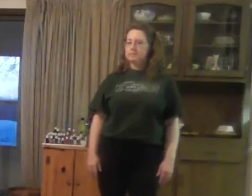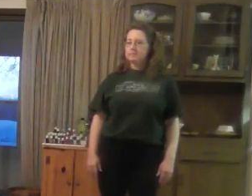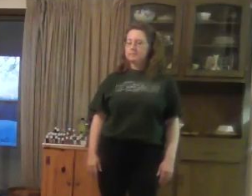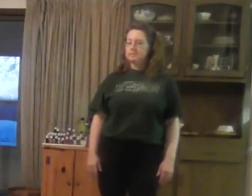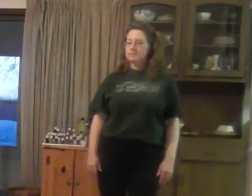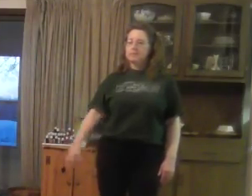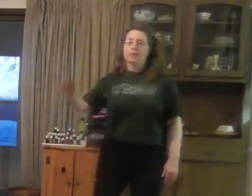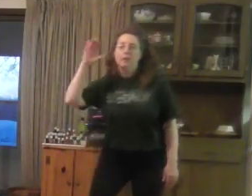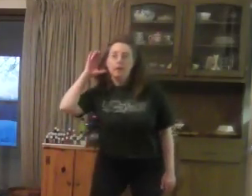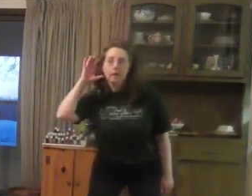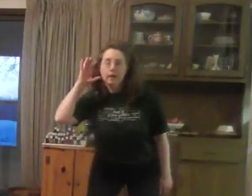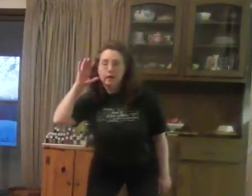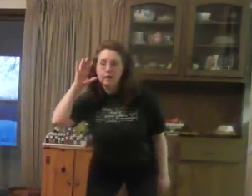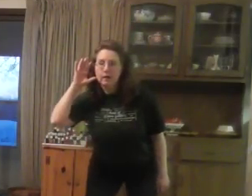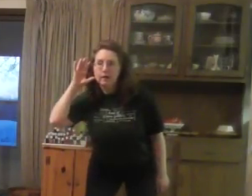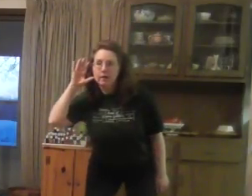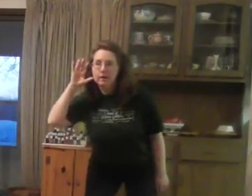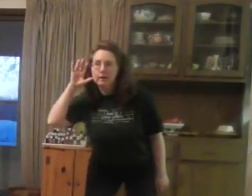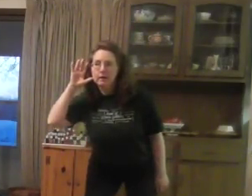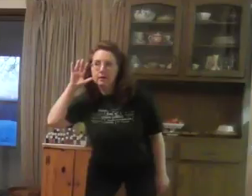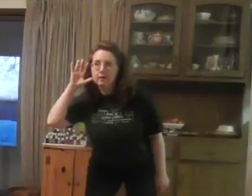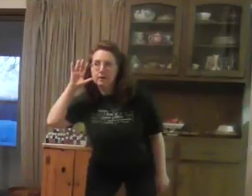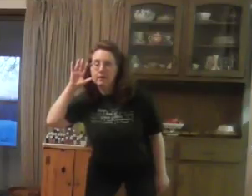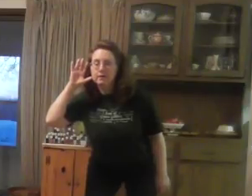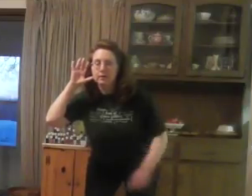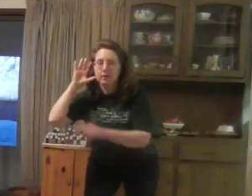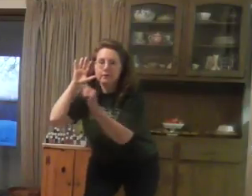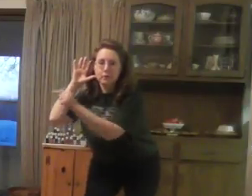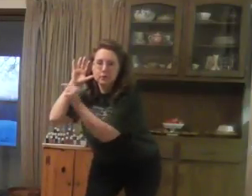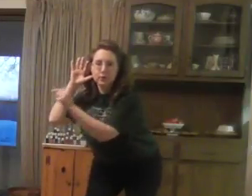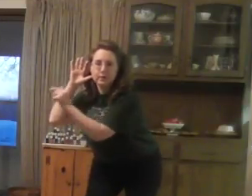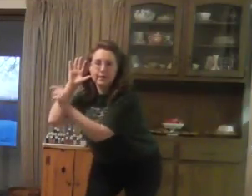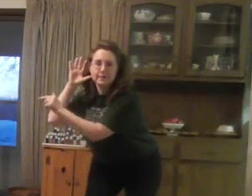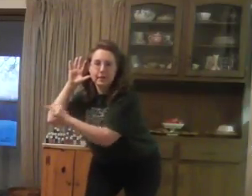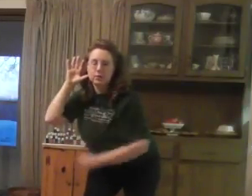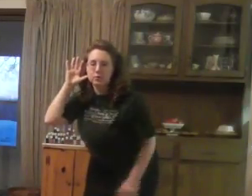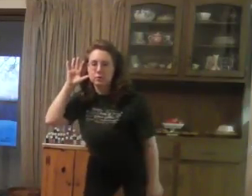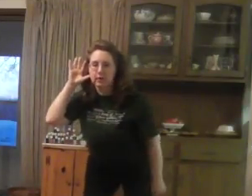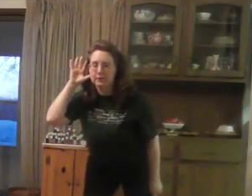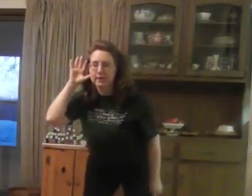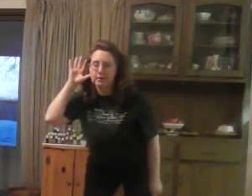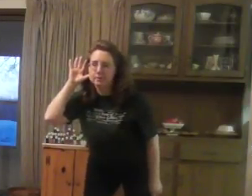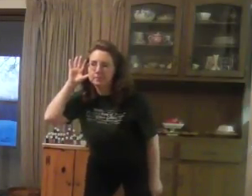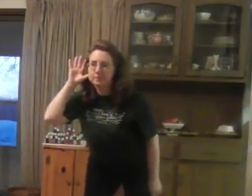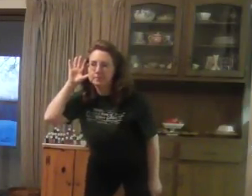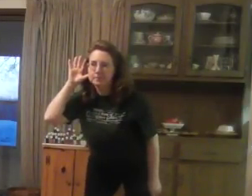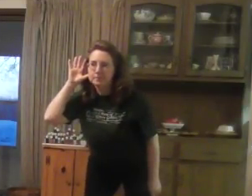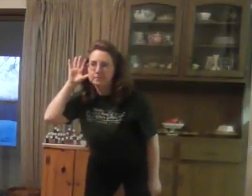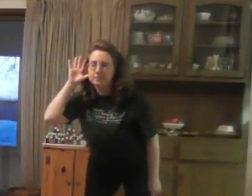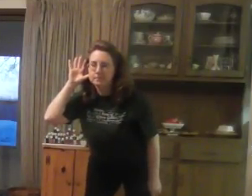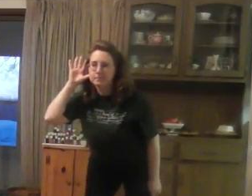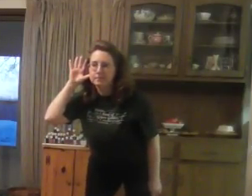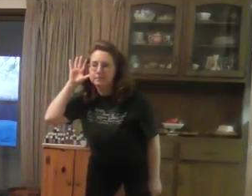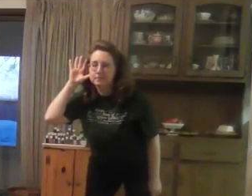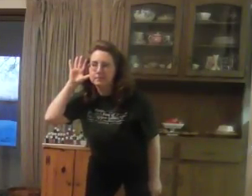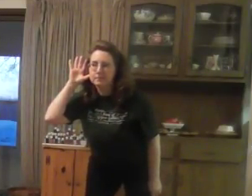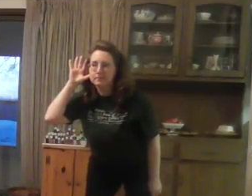You must have heard wrong, Grandma. Of course, you're on that side. You just hear my hand. You mean a butcher,